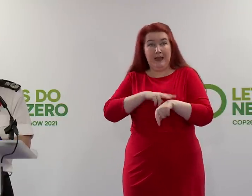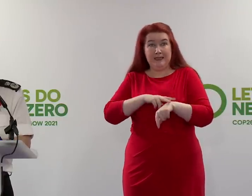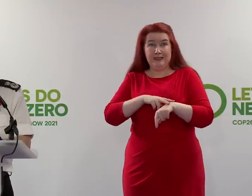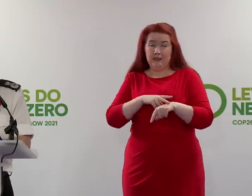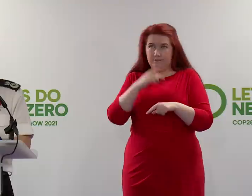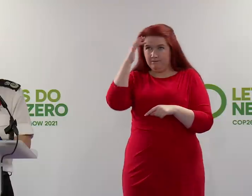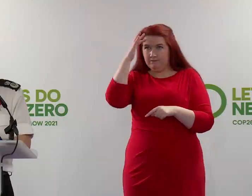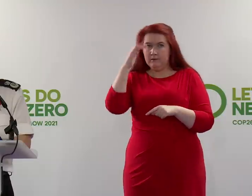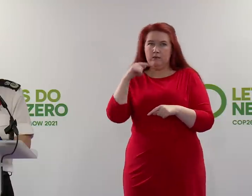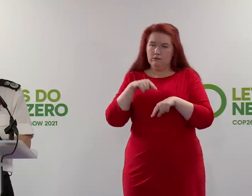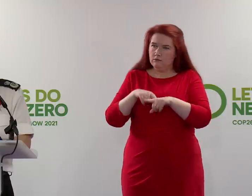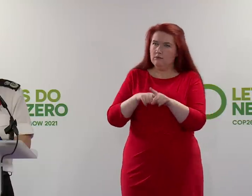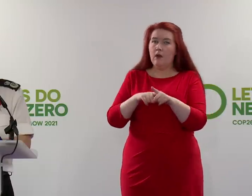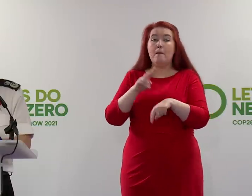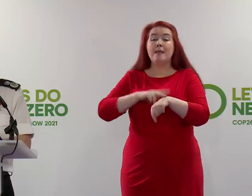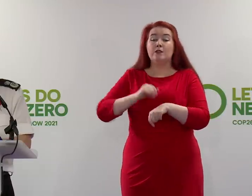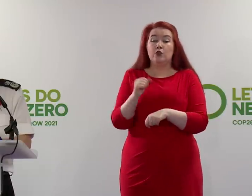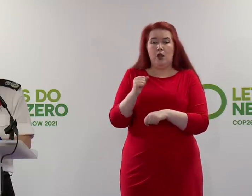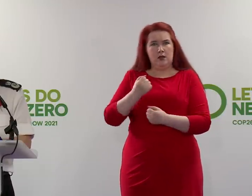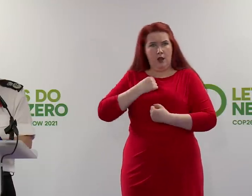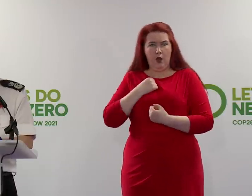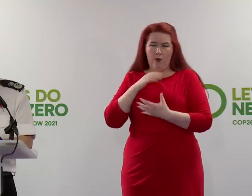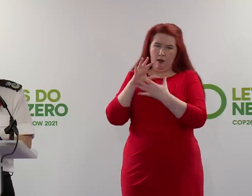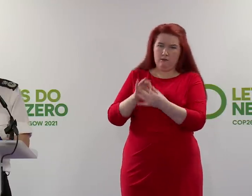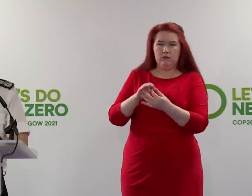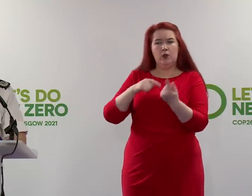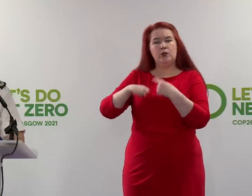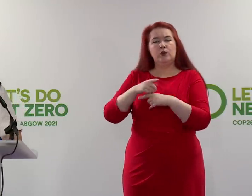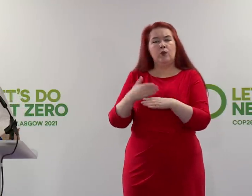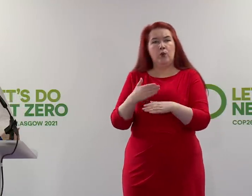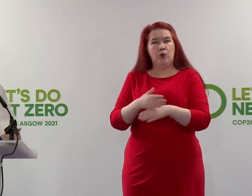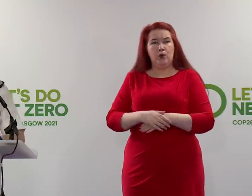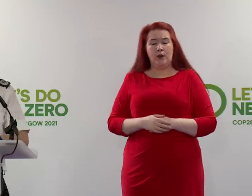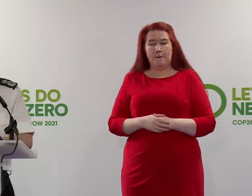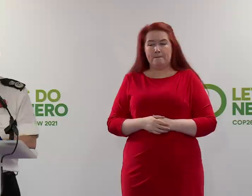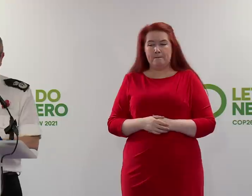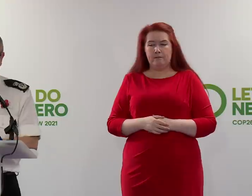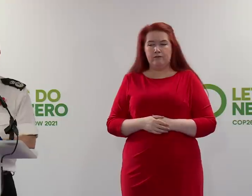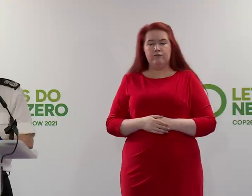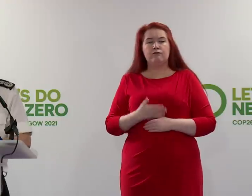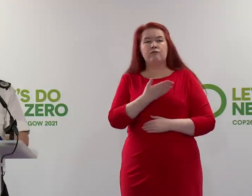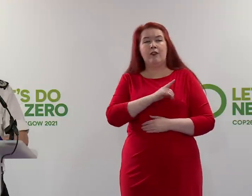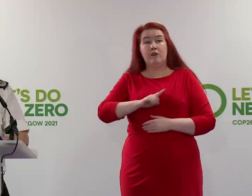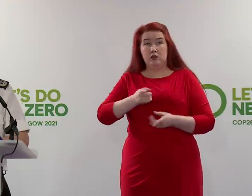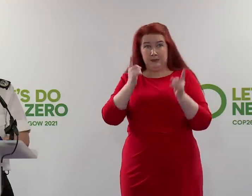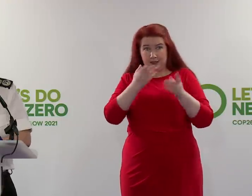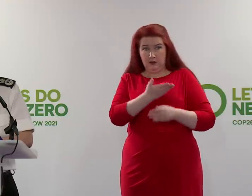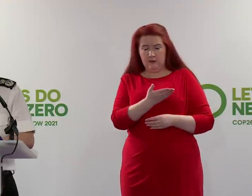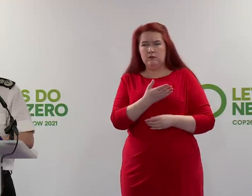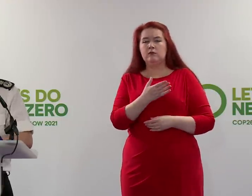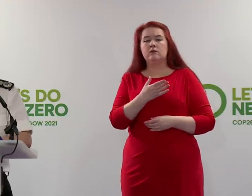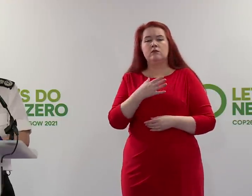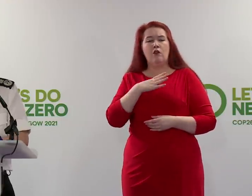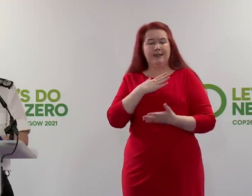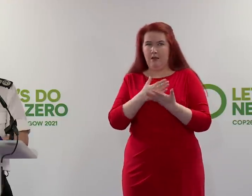approach that Police Scotland will apply during the operation. As the First Minister has been very